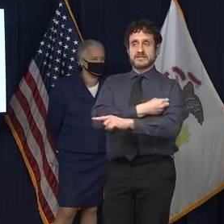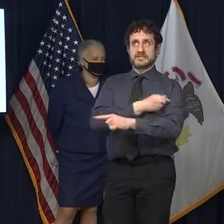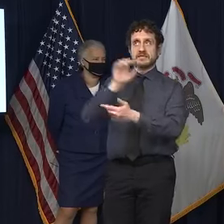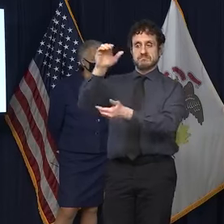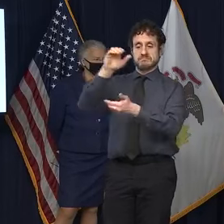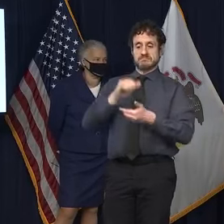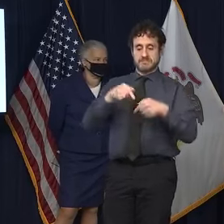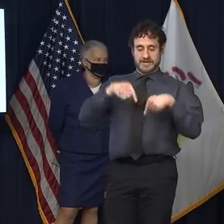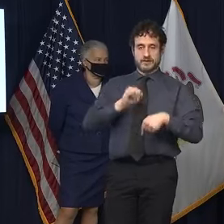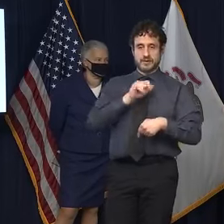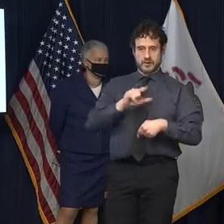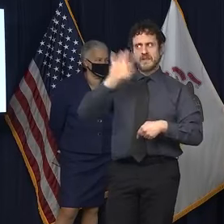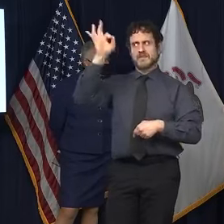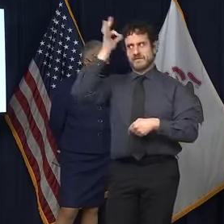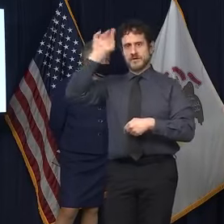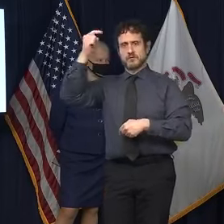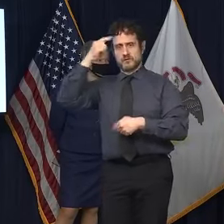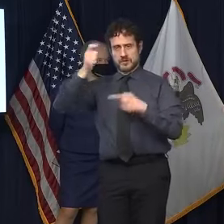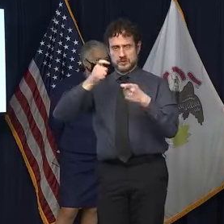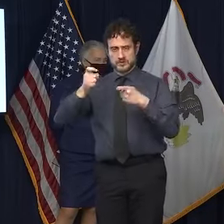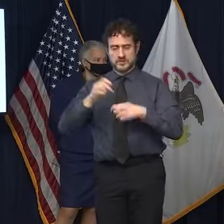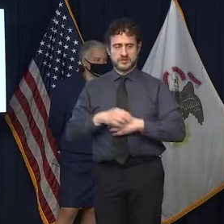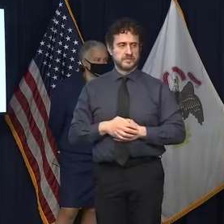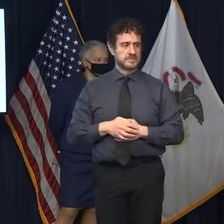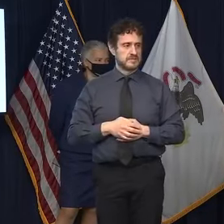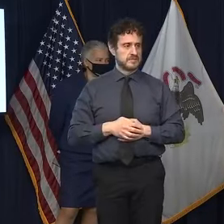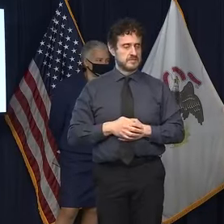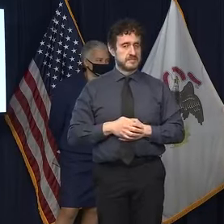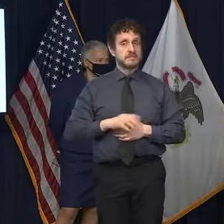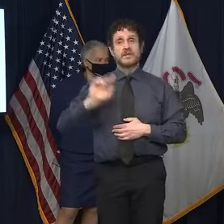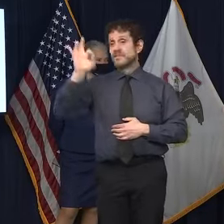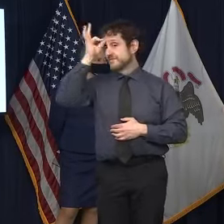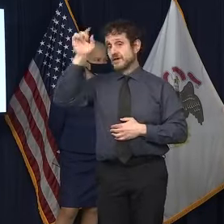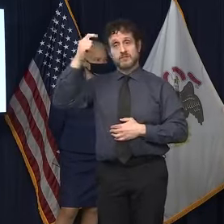up to now and will be, frankly, going forward.